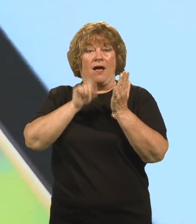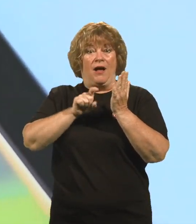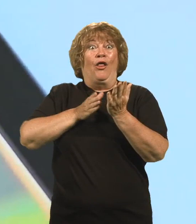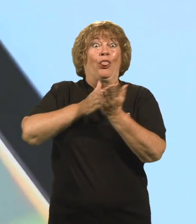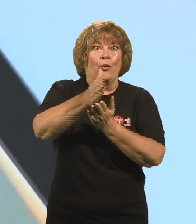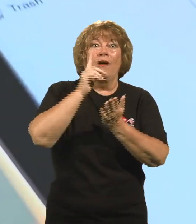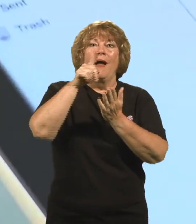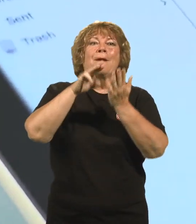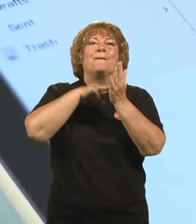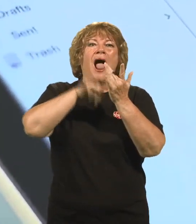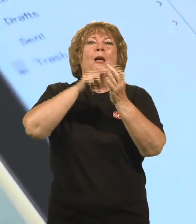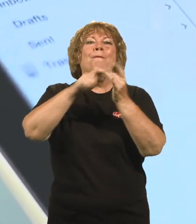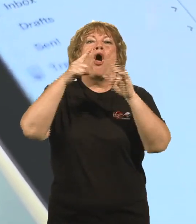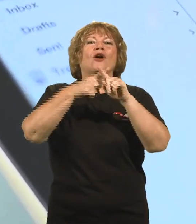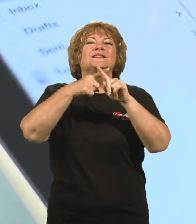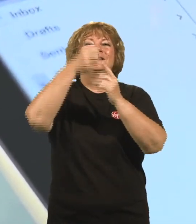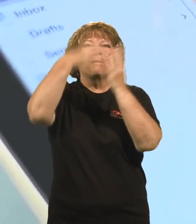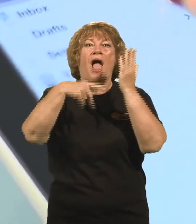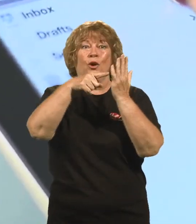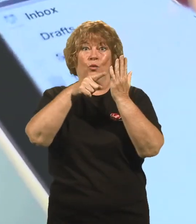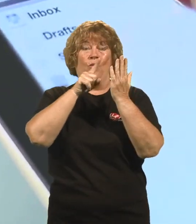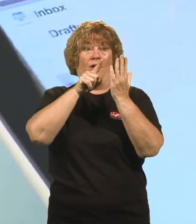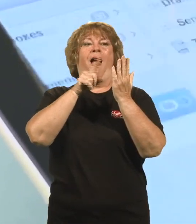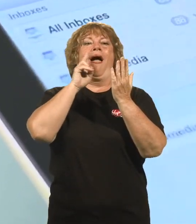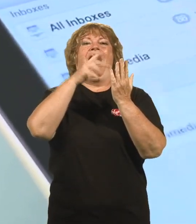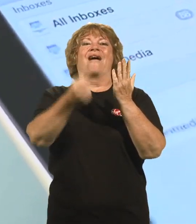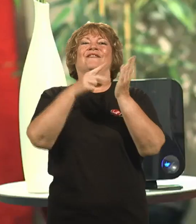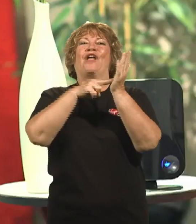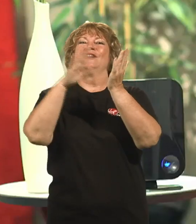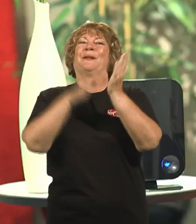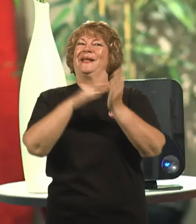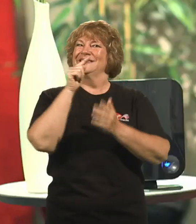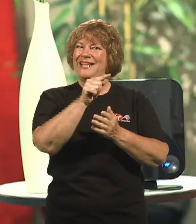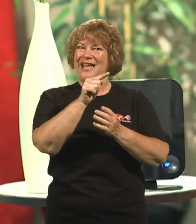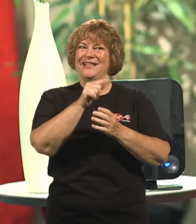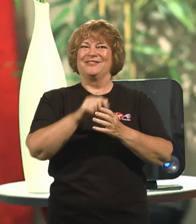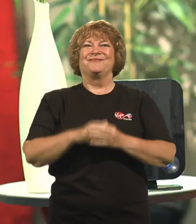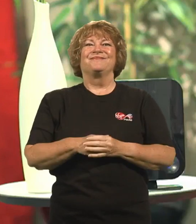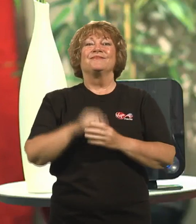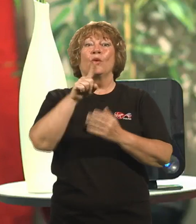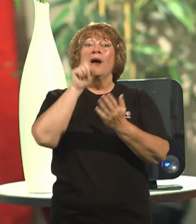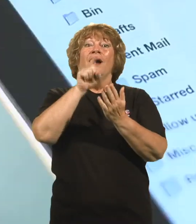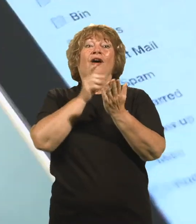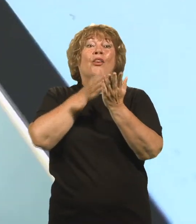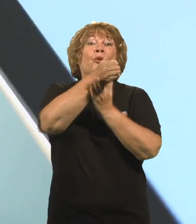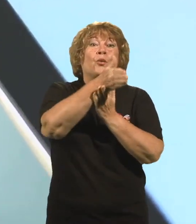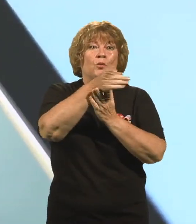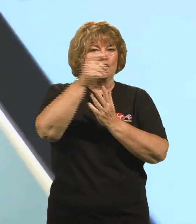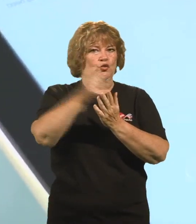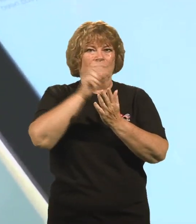and then going on to the mailbox menu you should then see Virgin media. Once you've clicked on there you